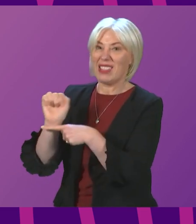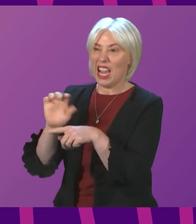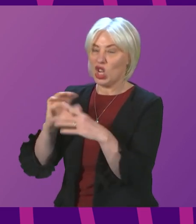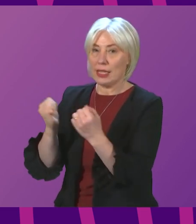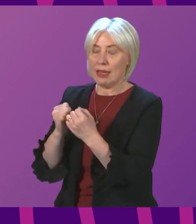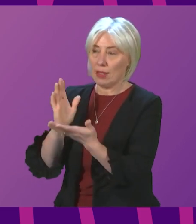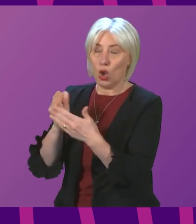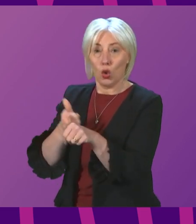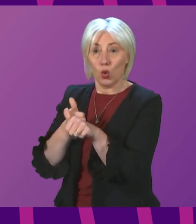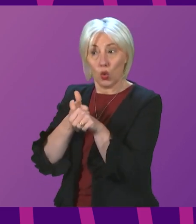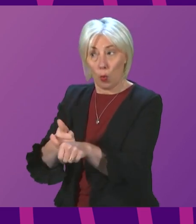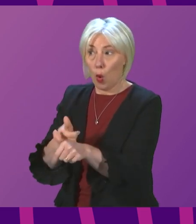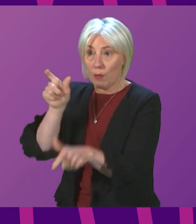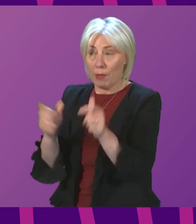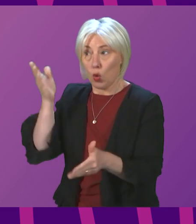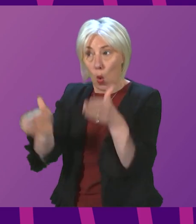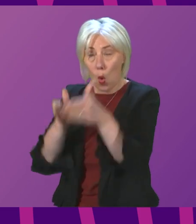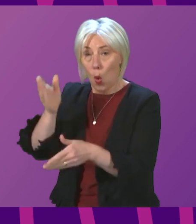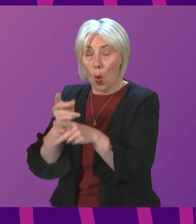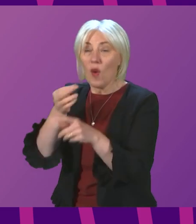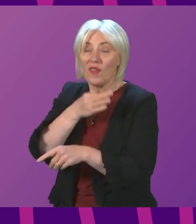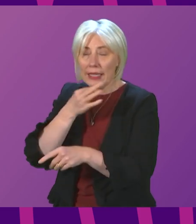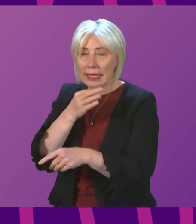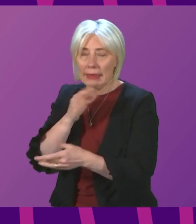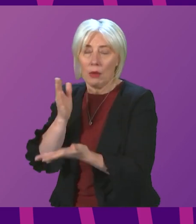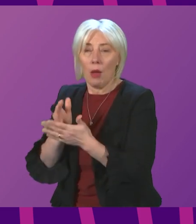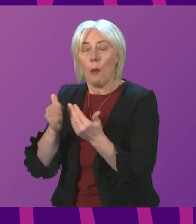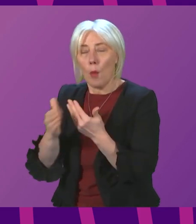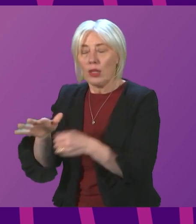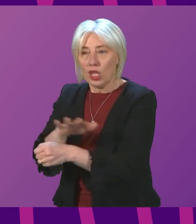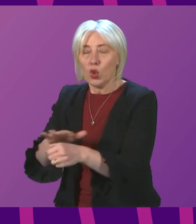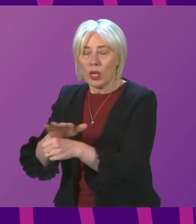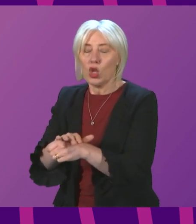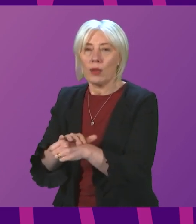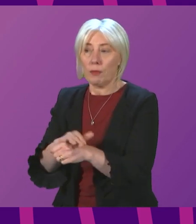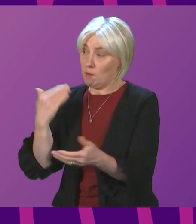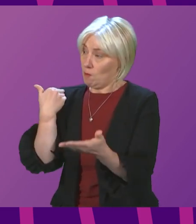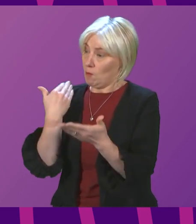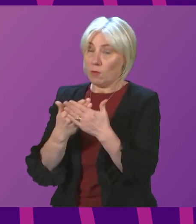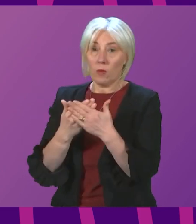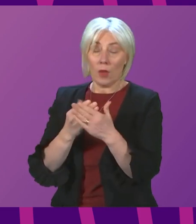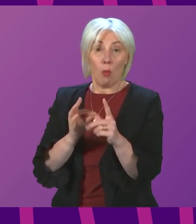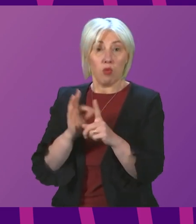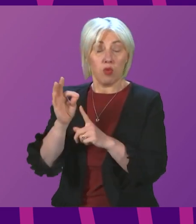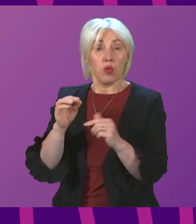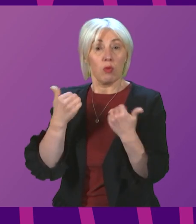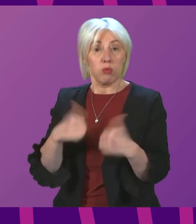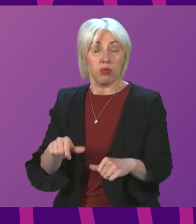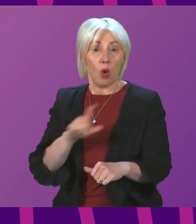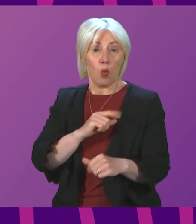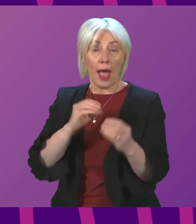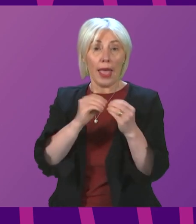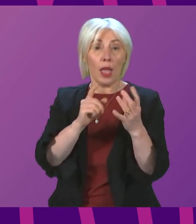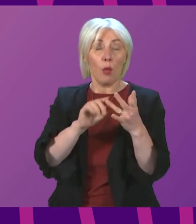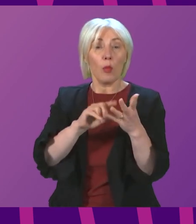genuinely exceptional circumstances. The welcome progress of the past week or so has been made possible by a combination of booster